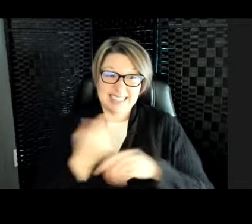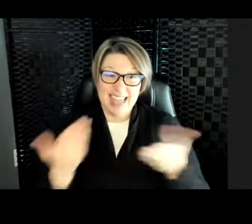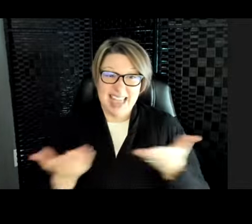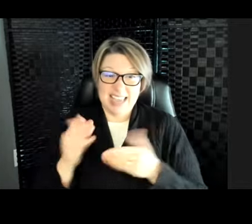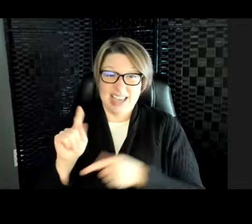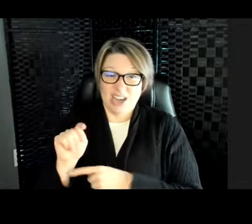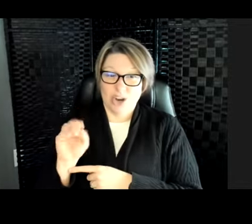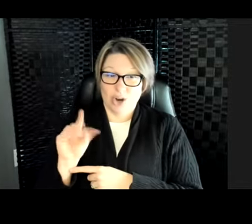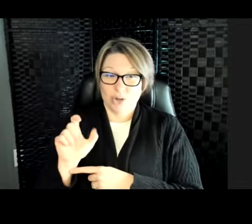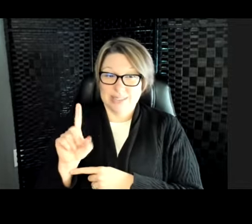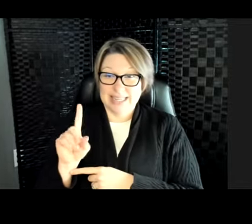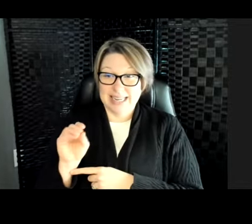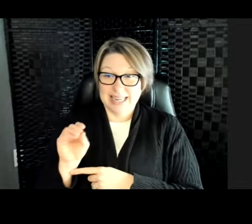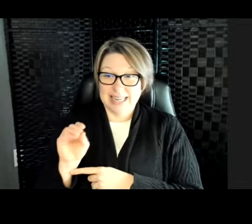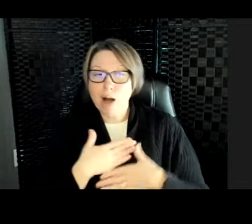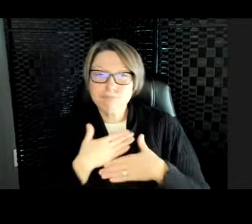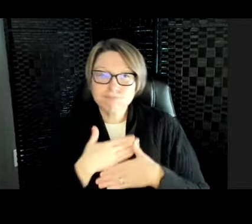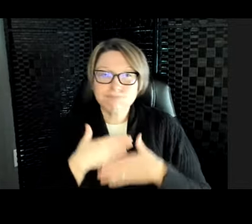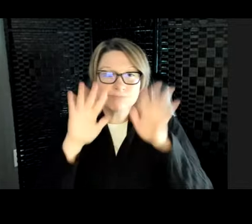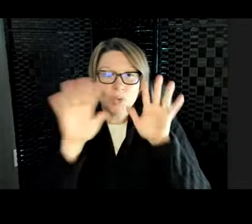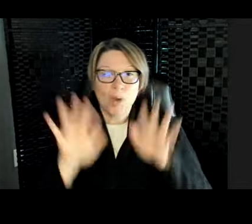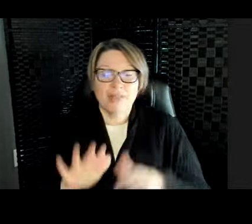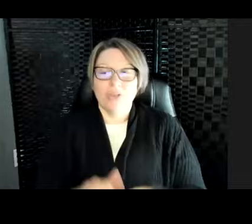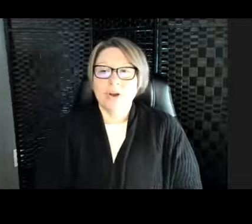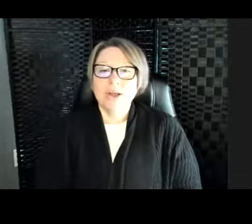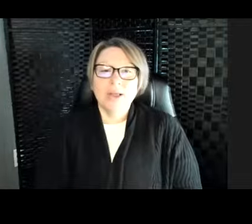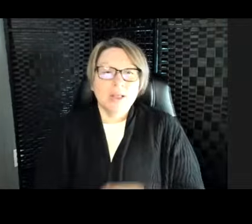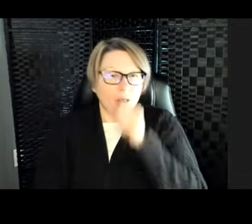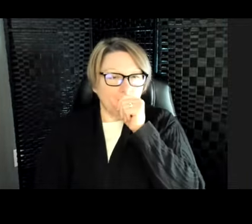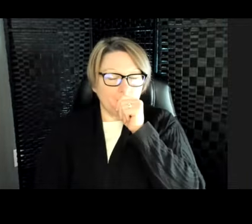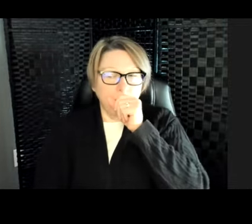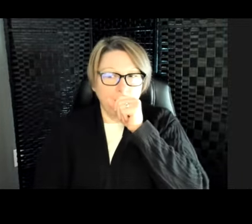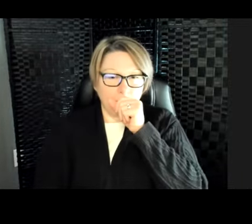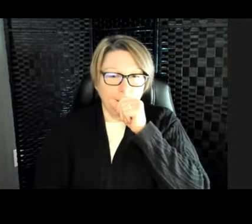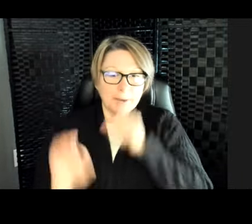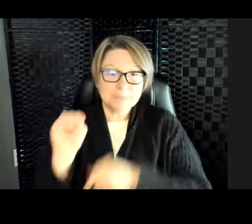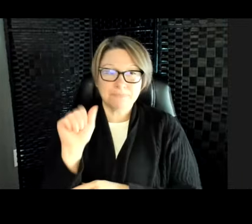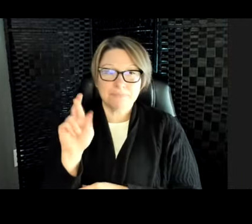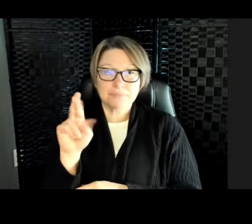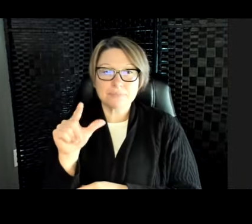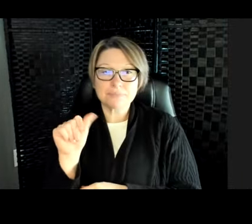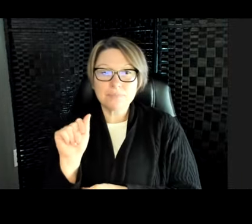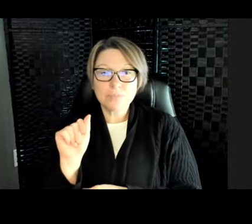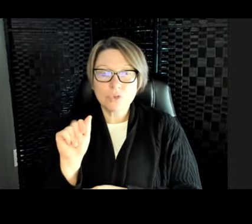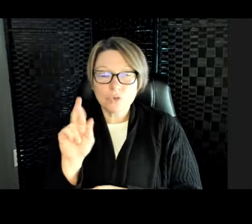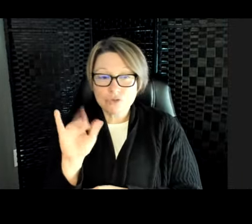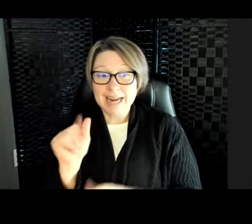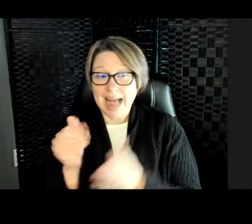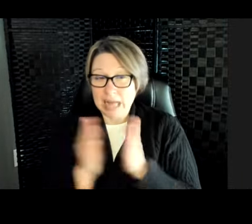they are enjoying the weather. Margarita asked, are they rescued? These ones are not rescues, but they